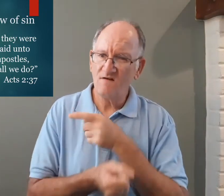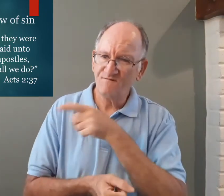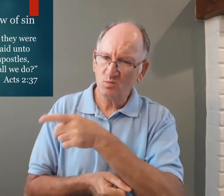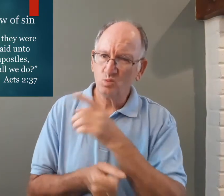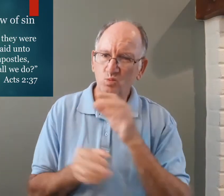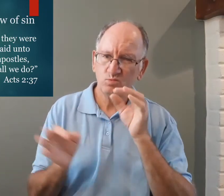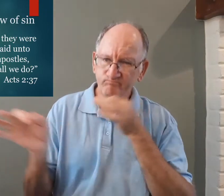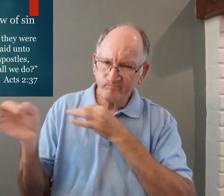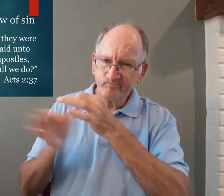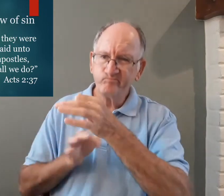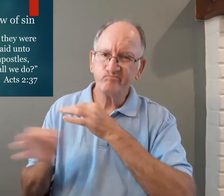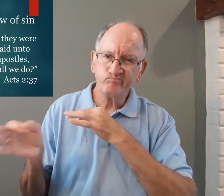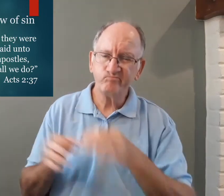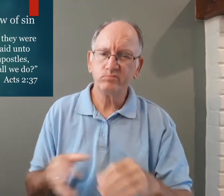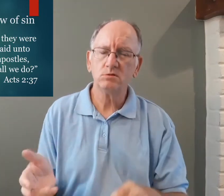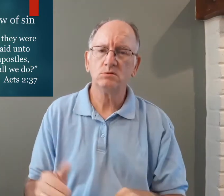Jesus died for you and loved you